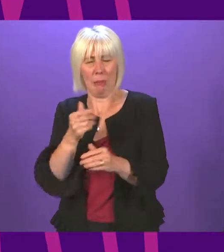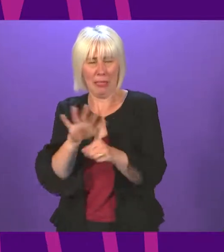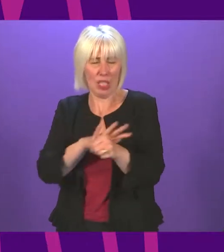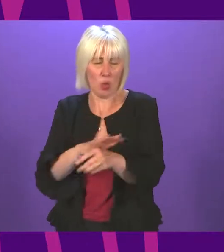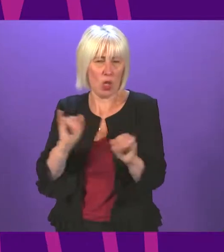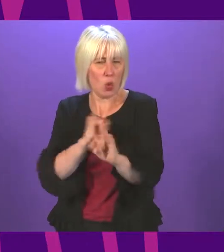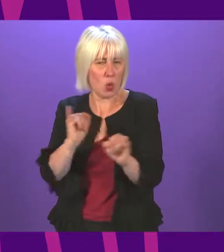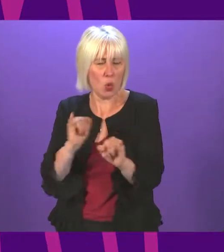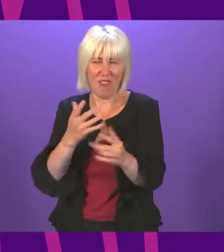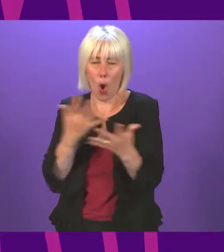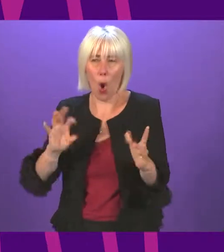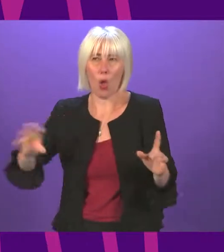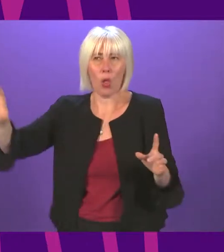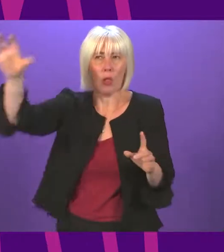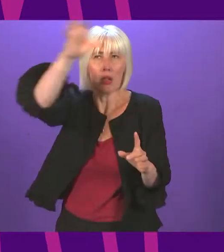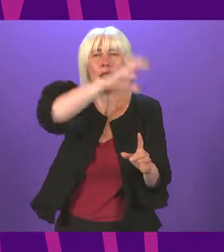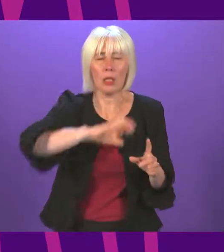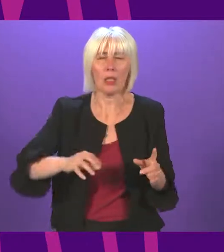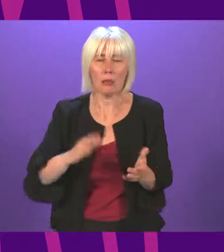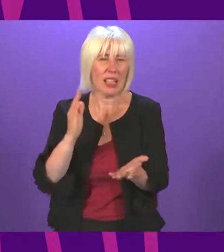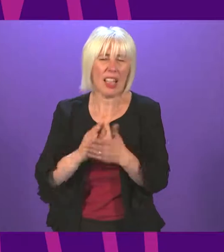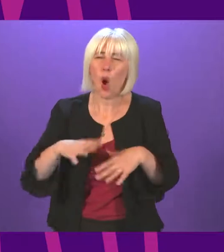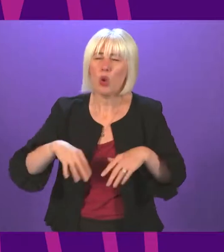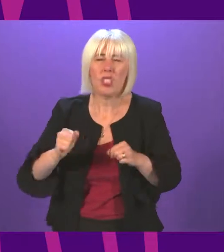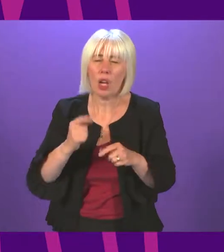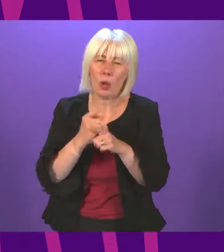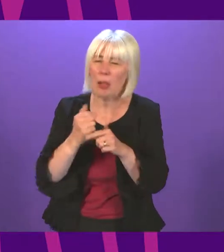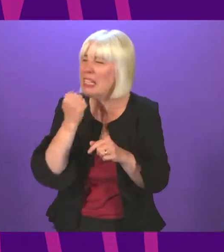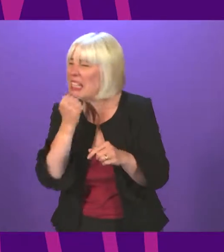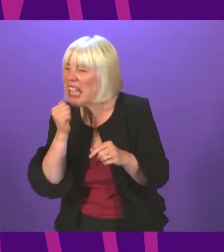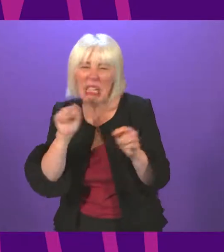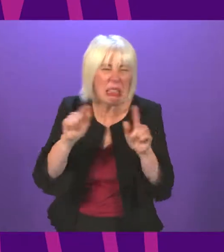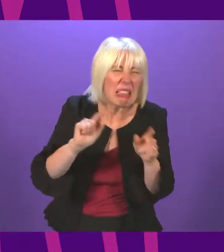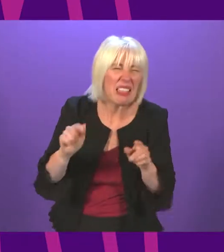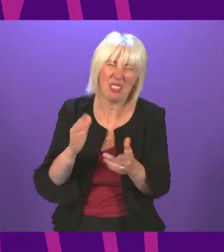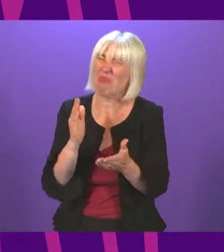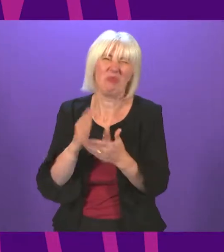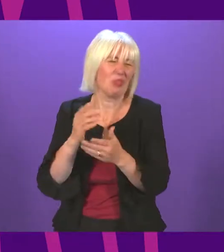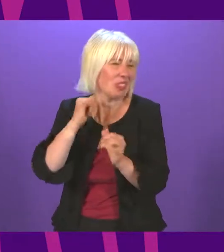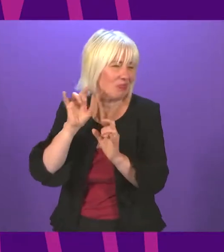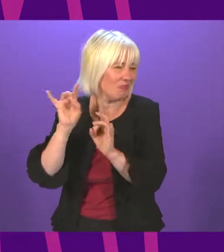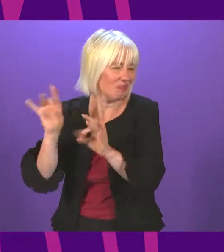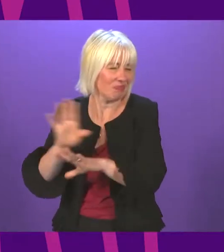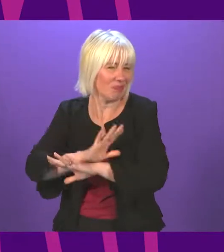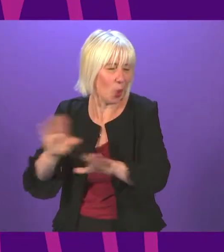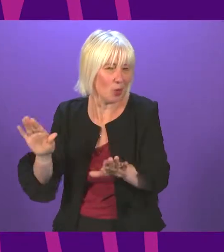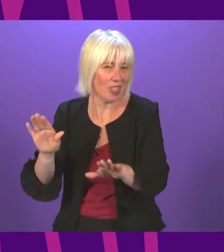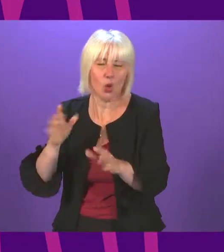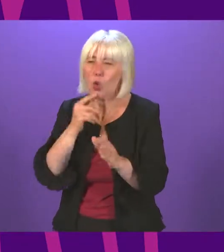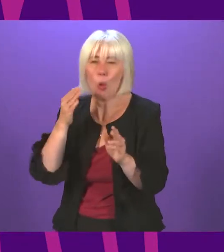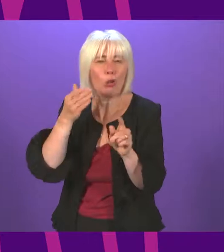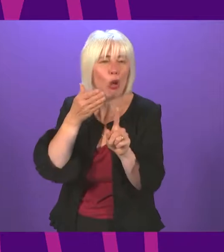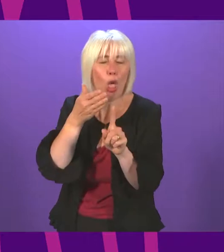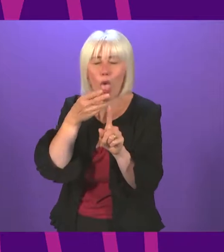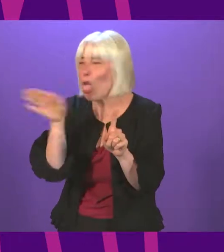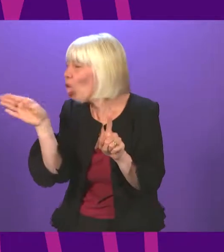not waste precious time bickering about those days. For me, that was something of a false flag which helpfully deviated from this government's